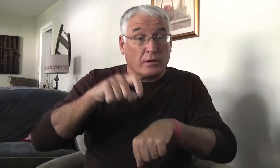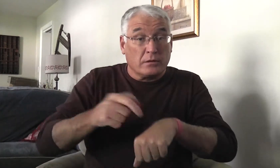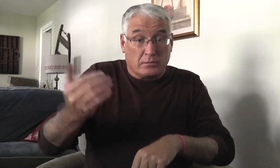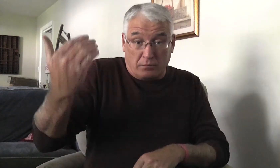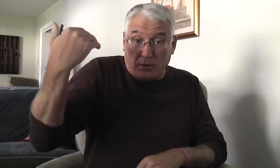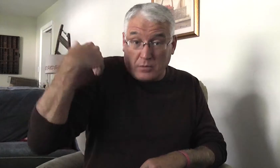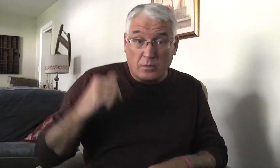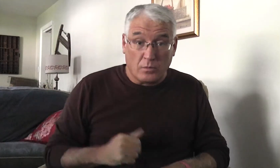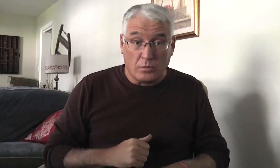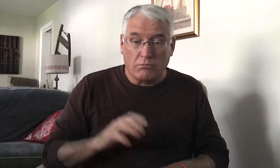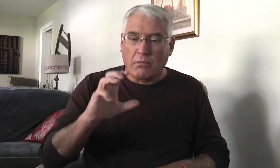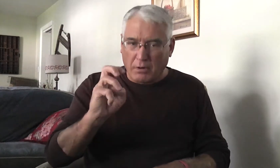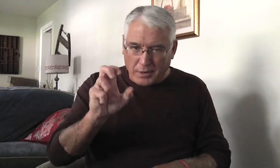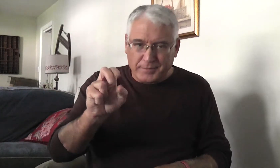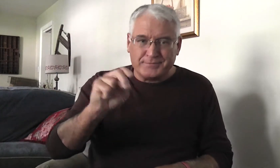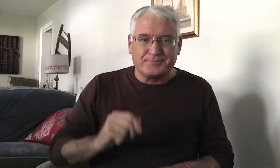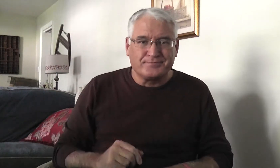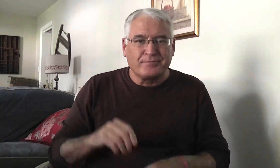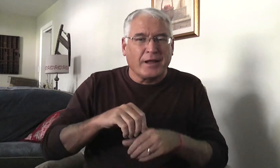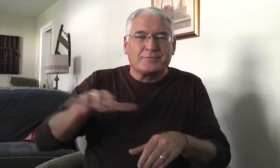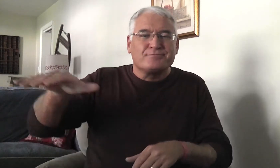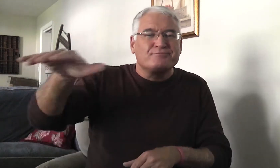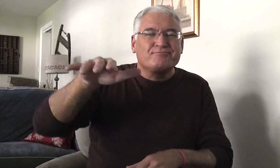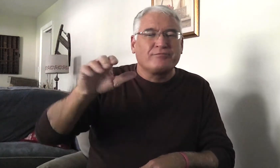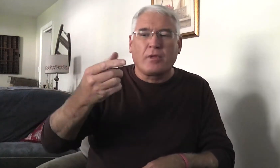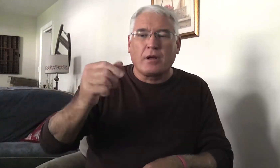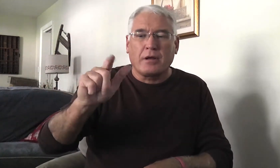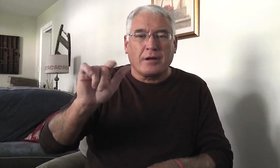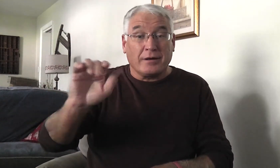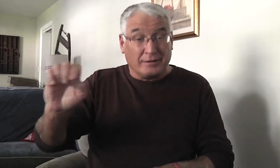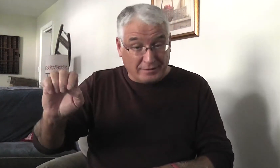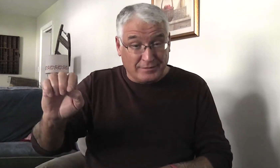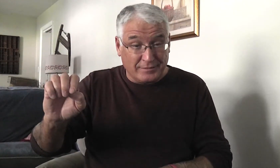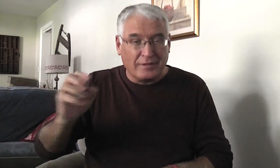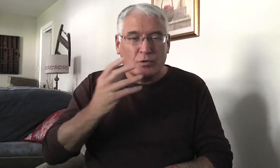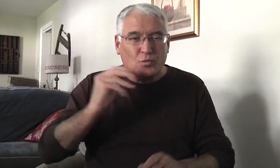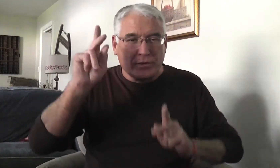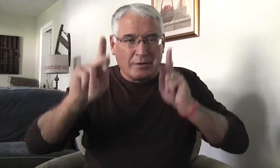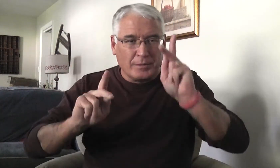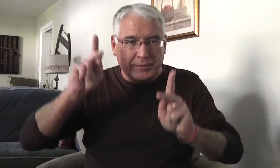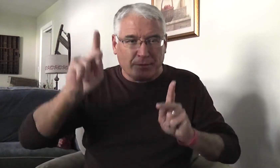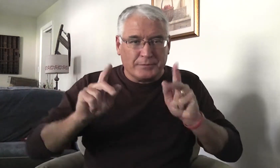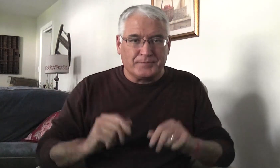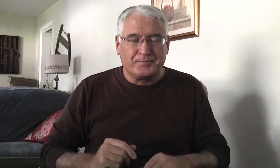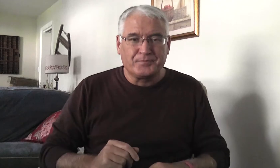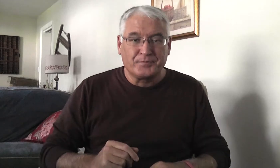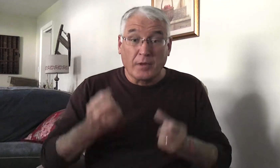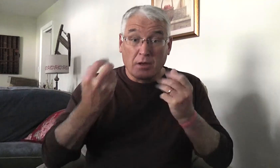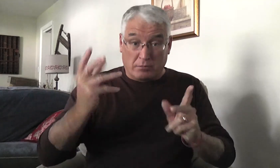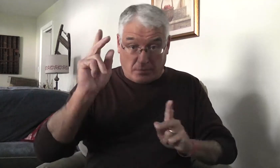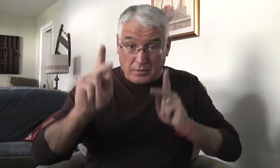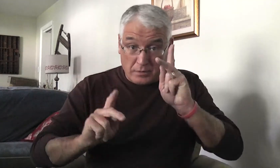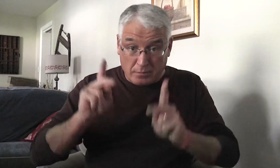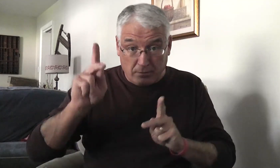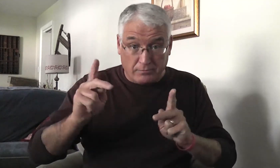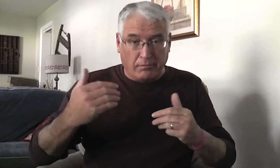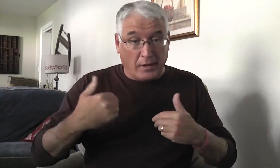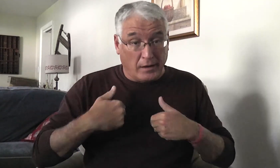this. But at the time, a long time ago, people were demon possessed, particularly the Jewish people in this region.